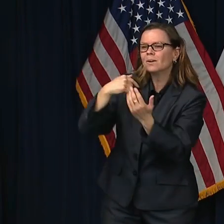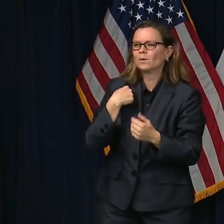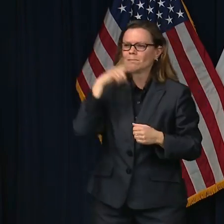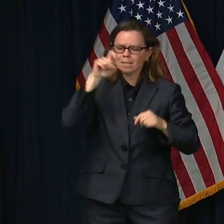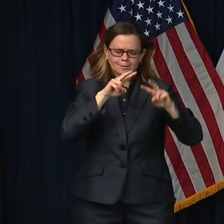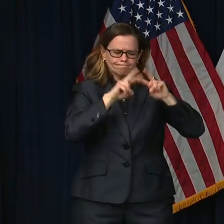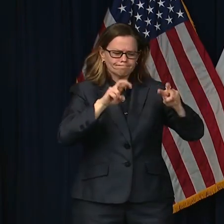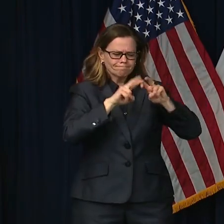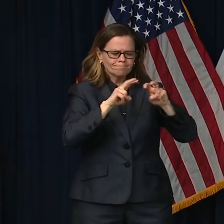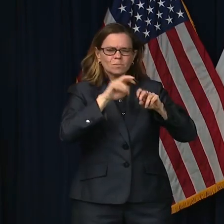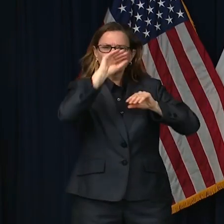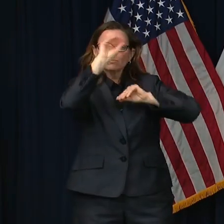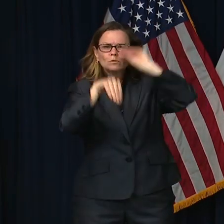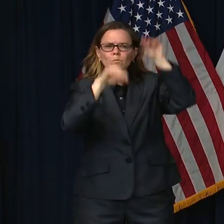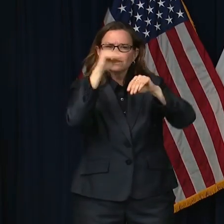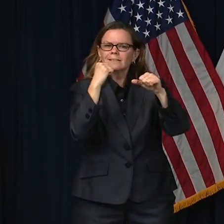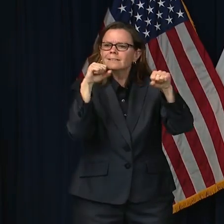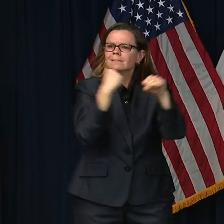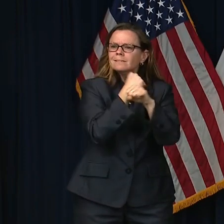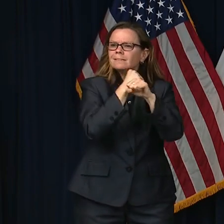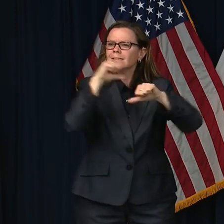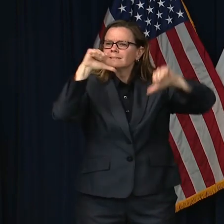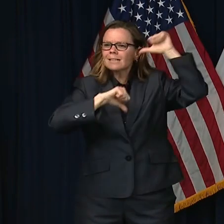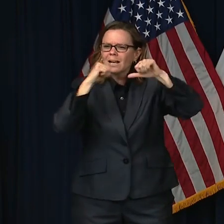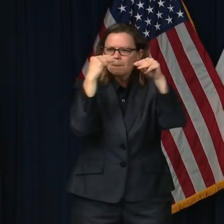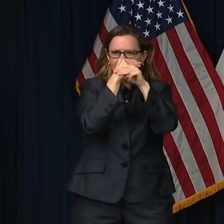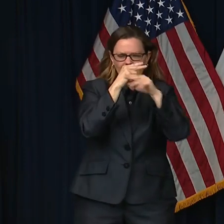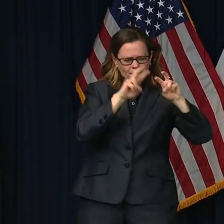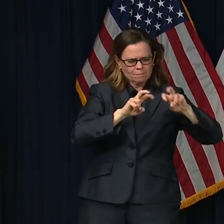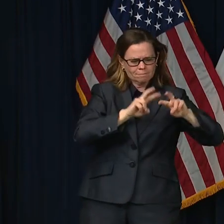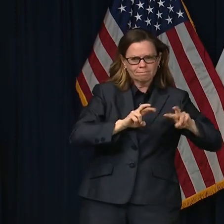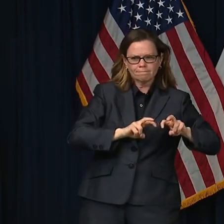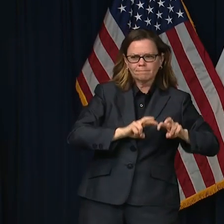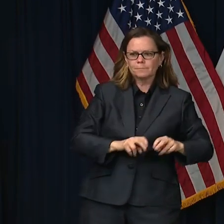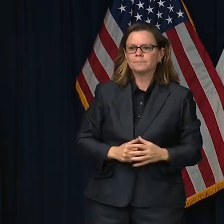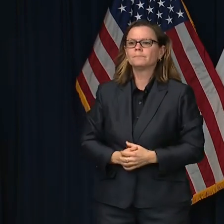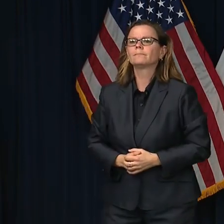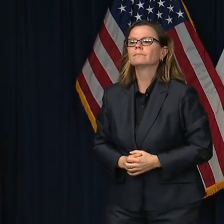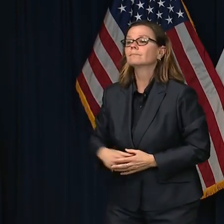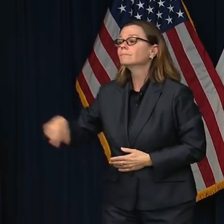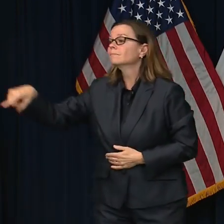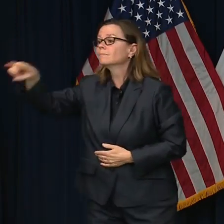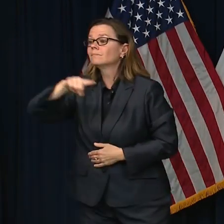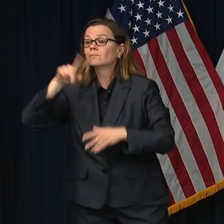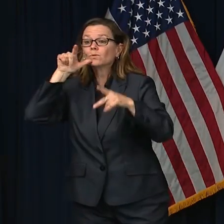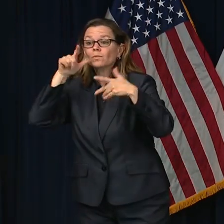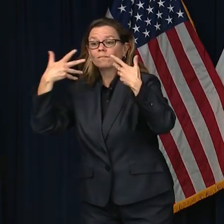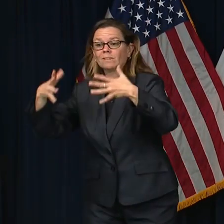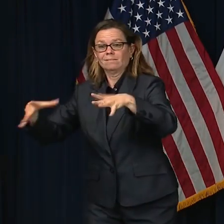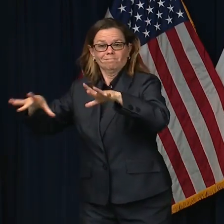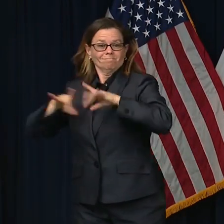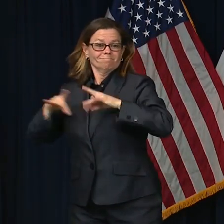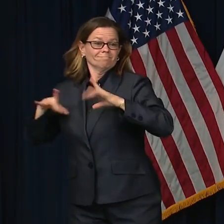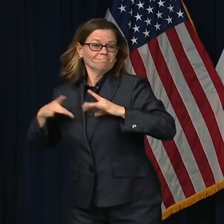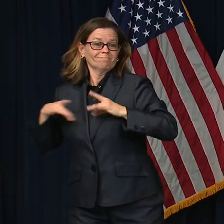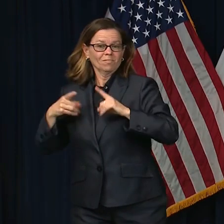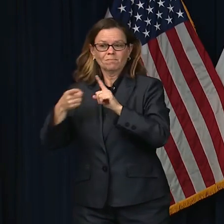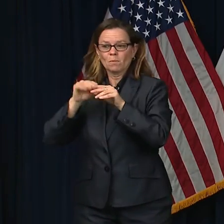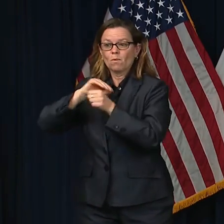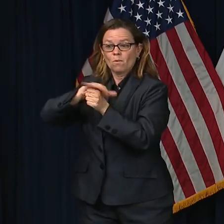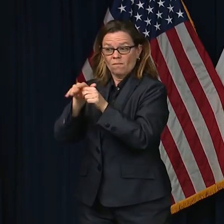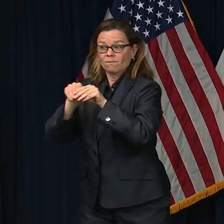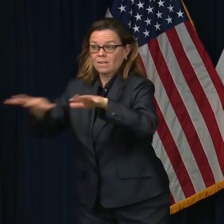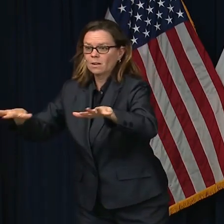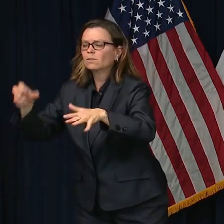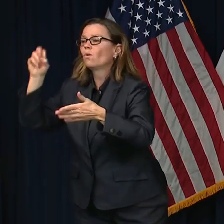death toll are still growing, and thus our fight must continue, and the data will